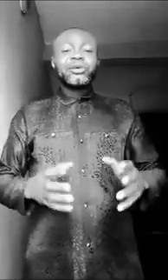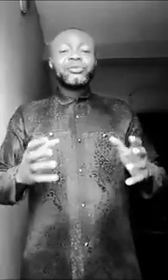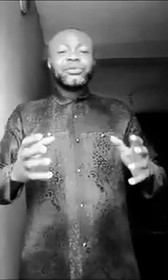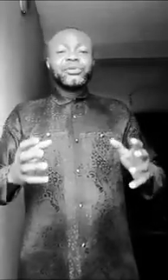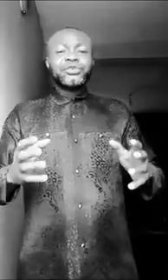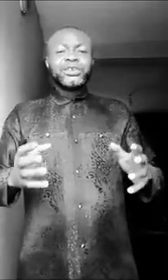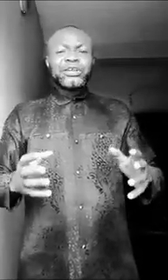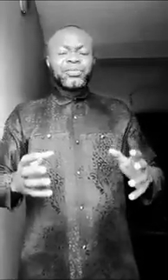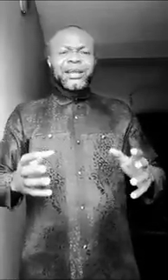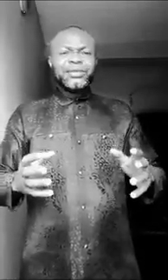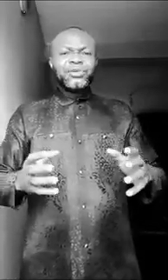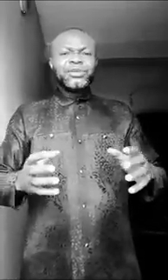You see that umbrella, you know,